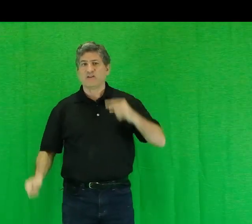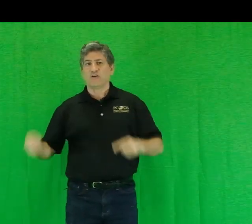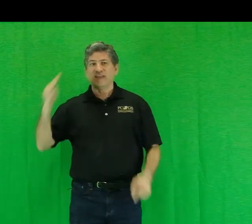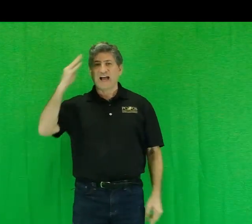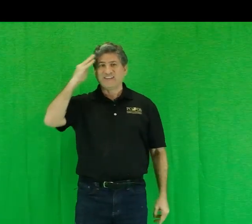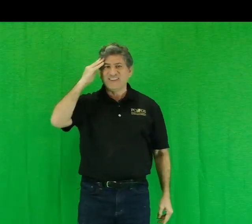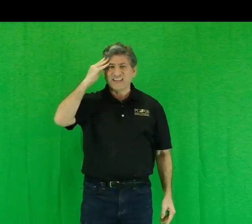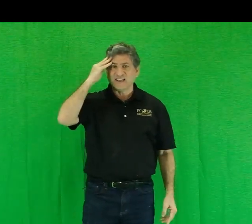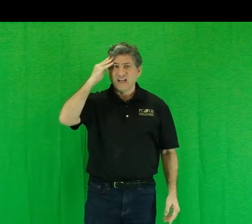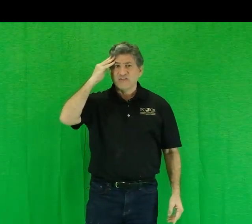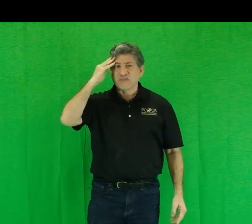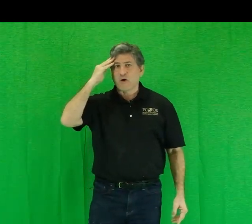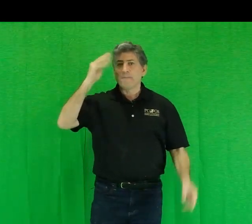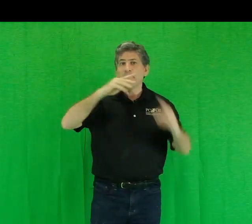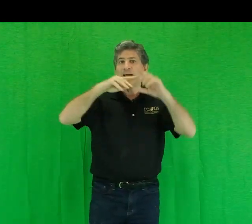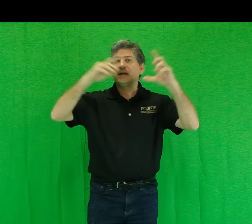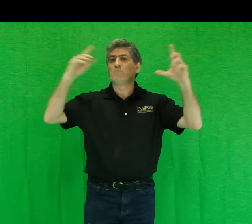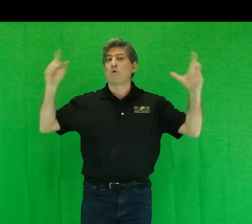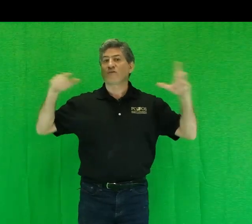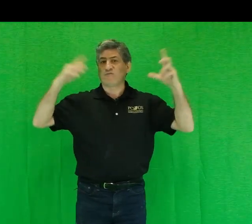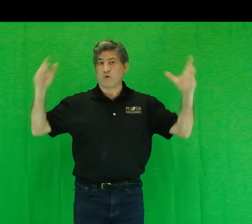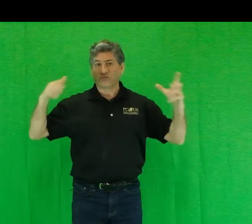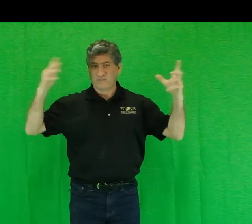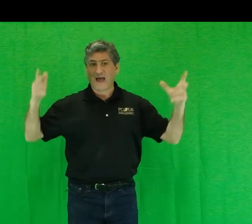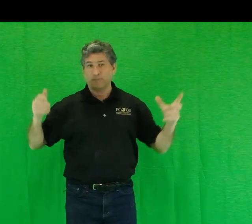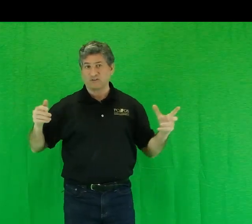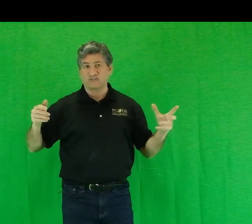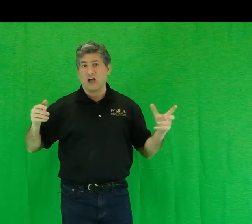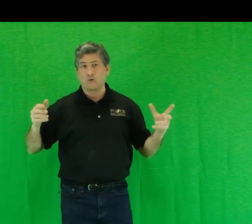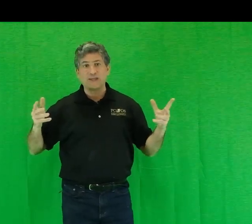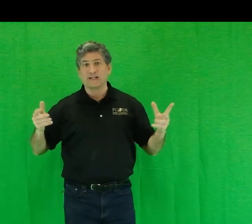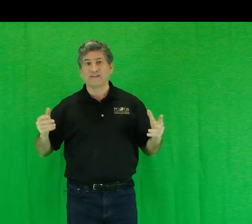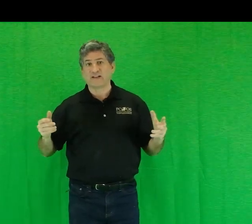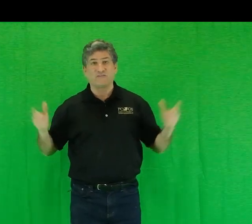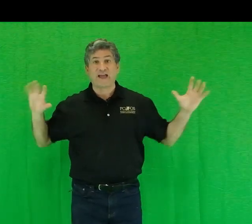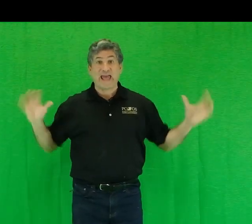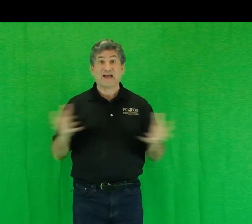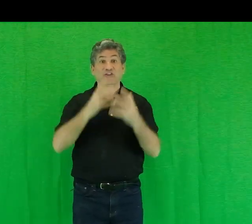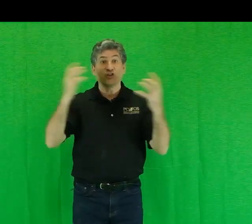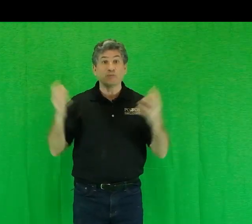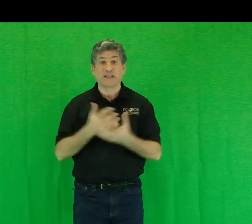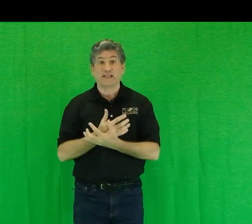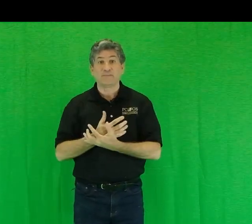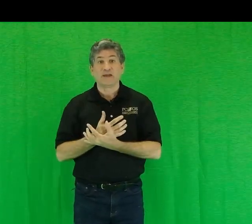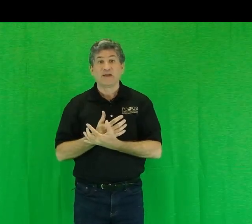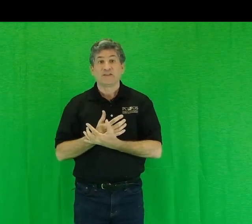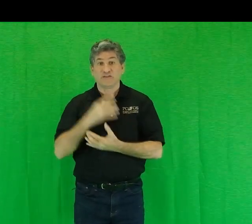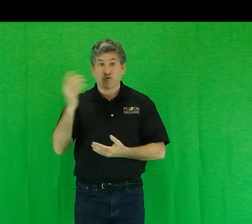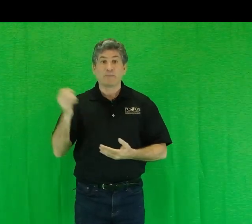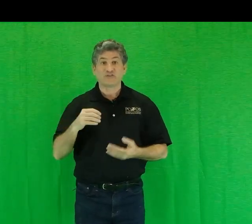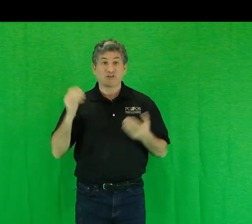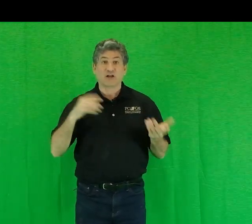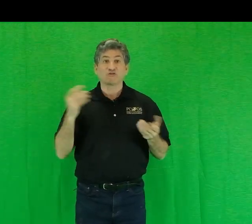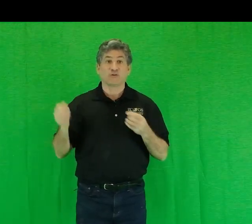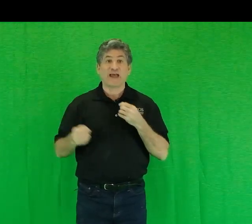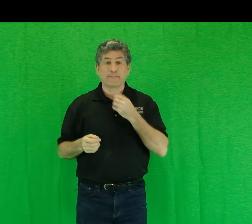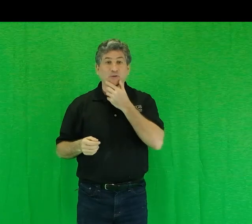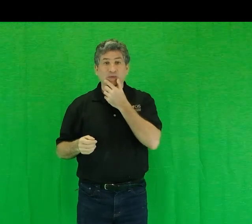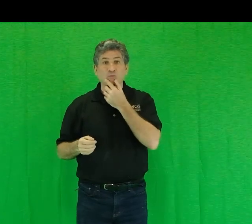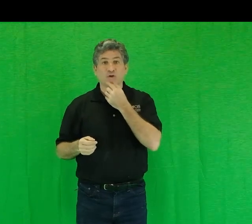on the idea that there are many more forms of capital stock we can identify and accumulate, the aforementioned cultural capital being one